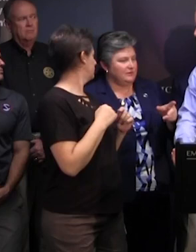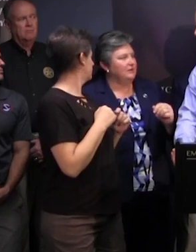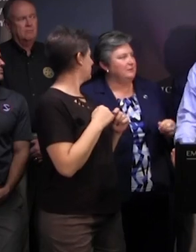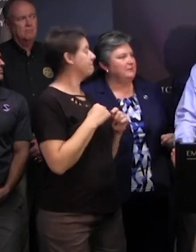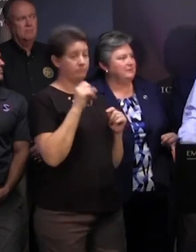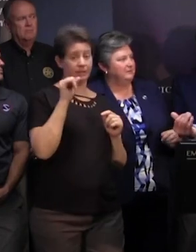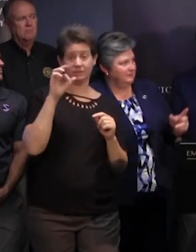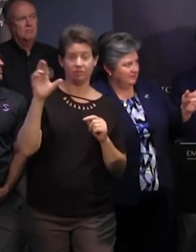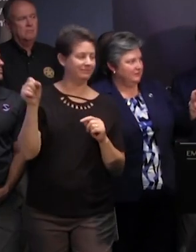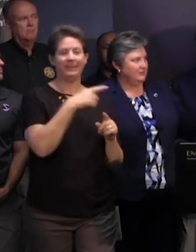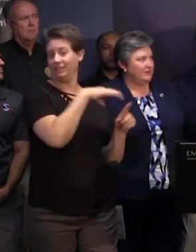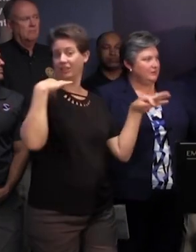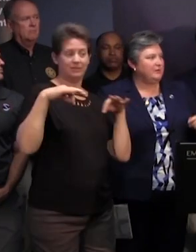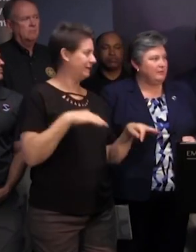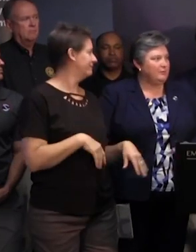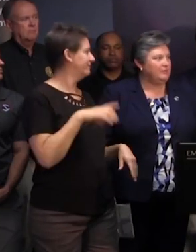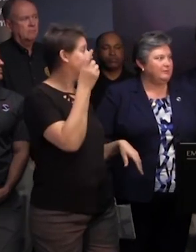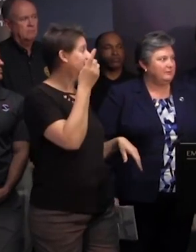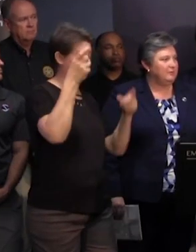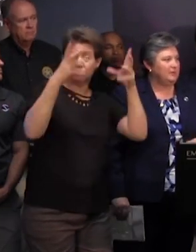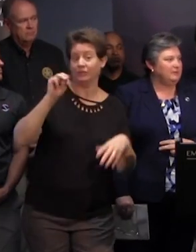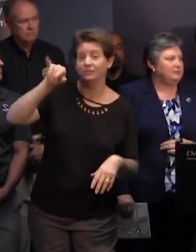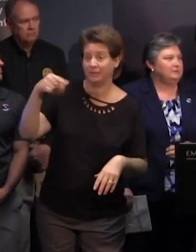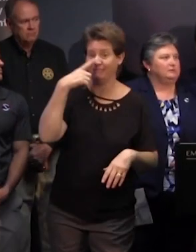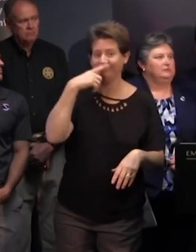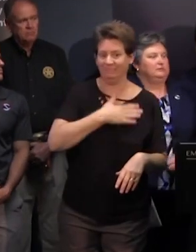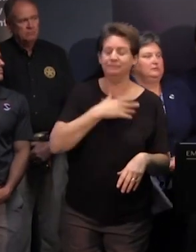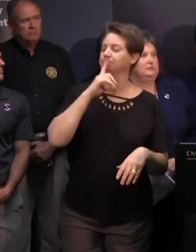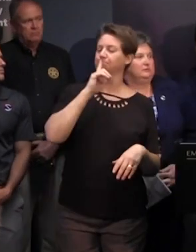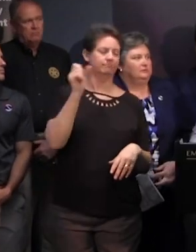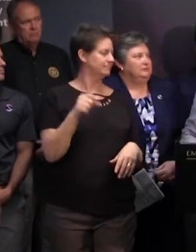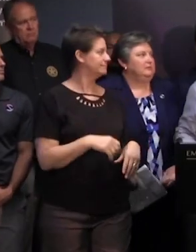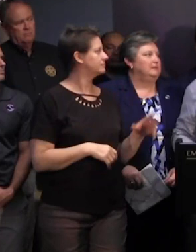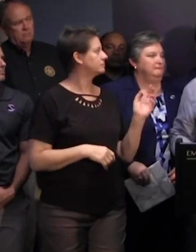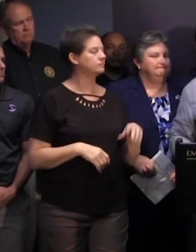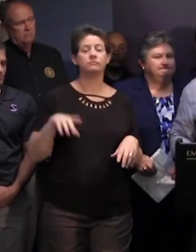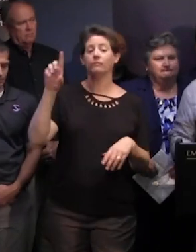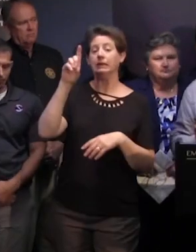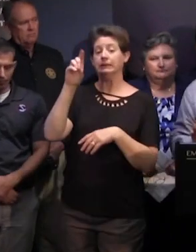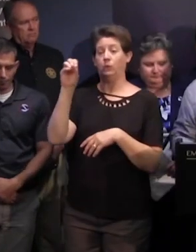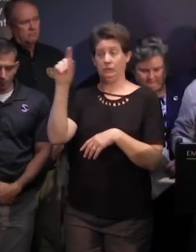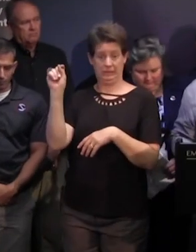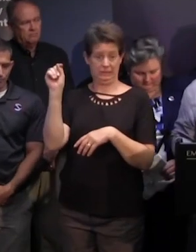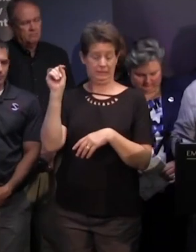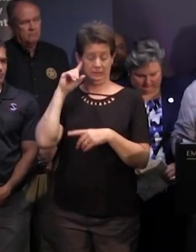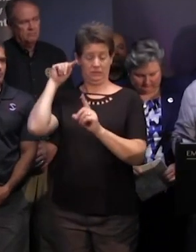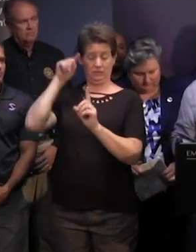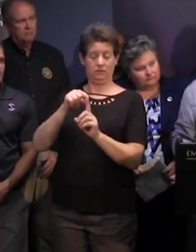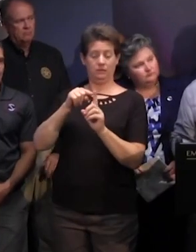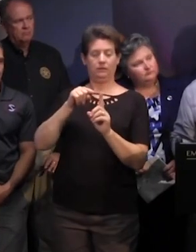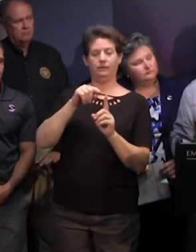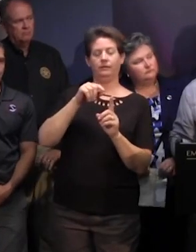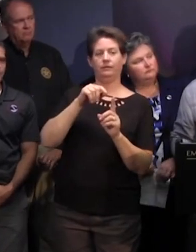yes sir can we okay she'll explain director smith if you would okay please thank you uh dot will start with respect to the uh